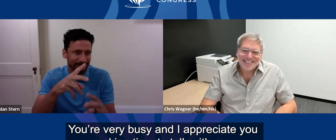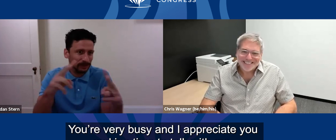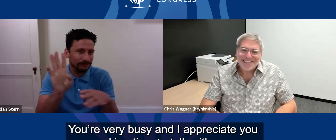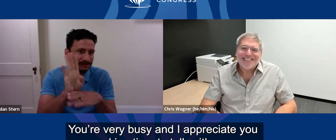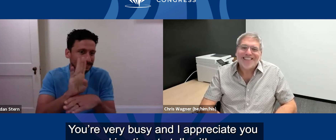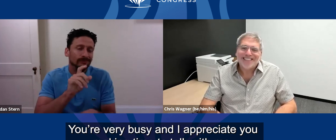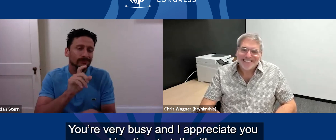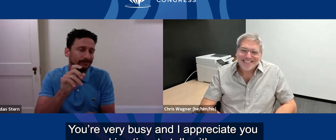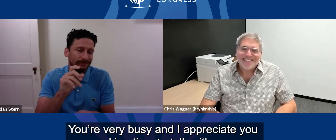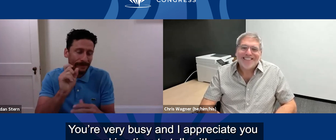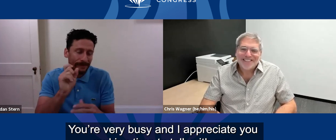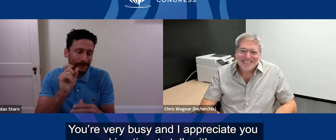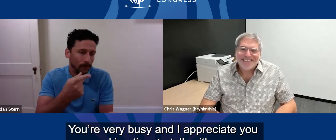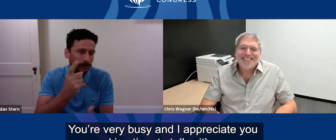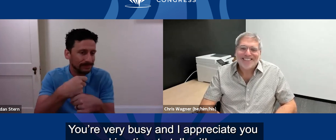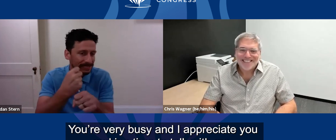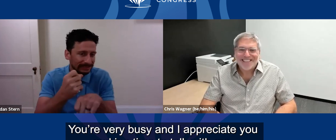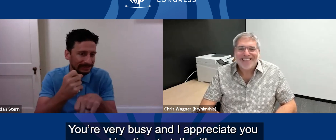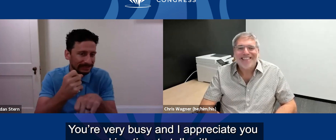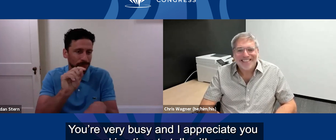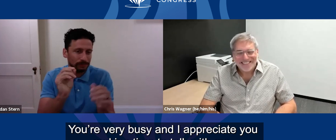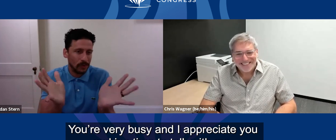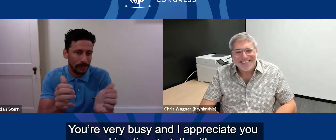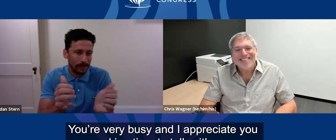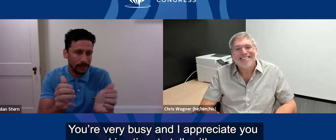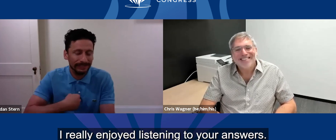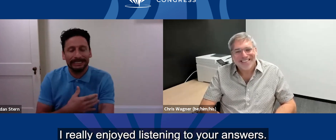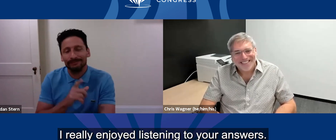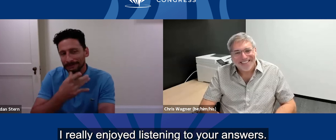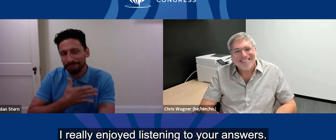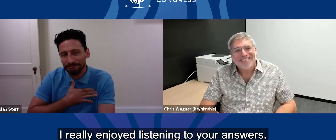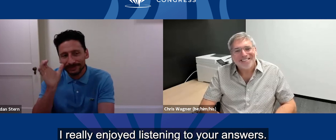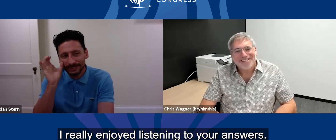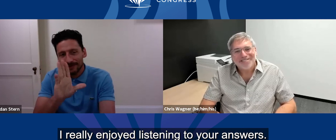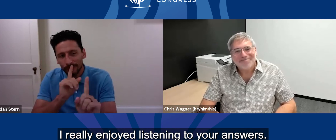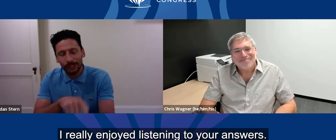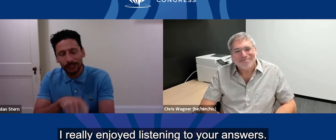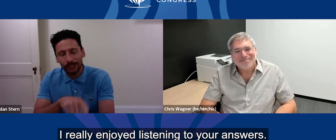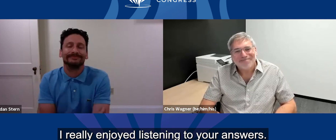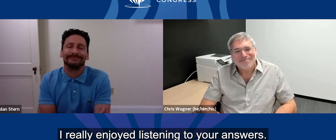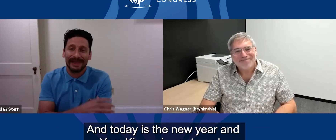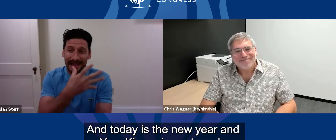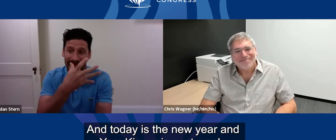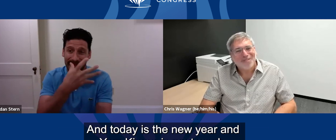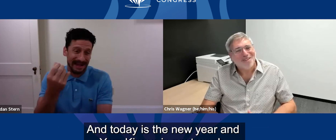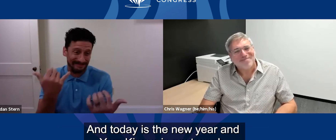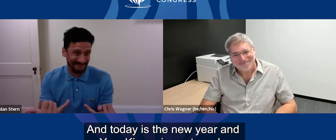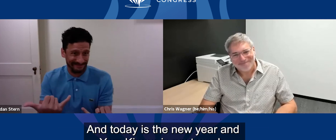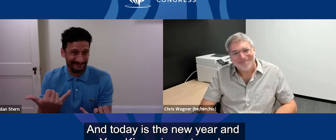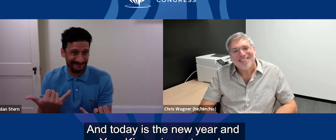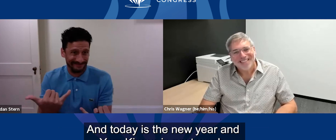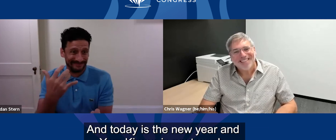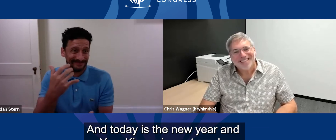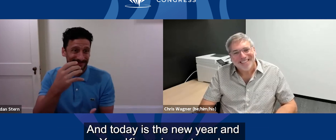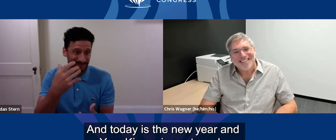You're very busy. I appreciate you making time to talk with me. I really enjoy listening to your answers and today is the new